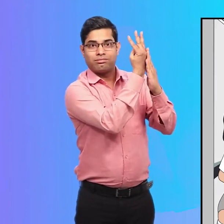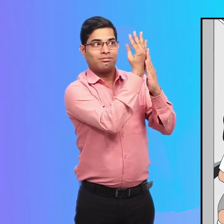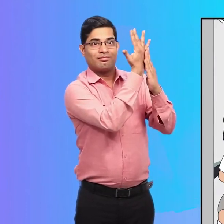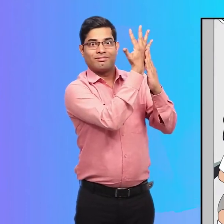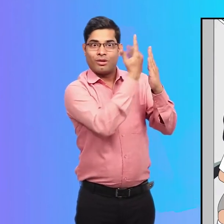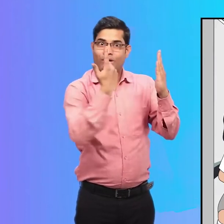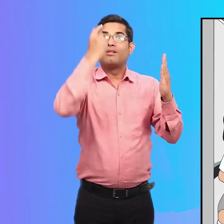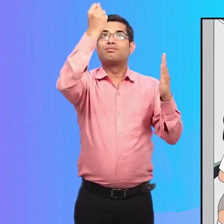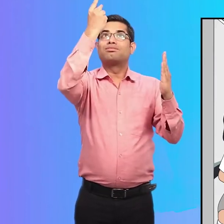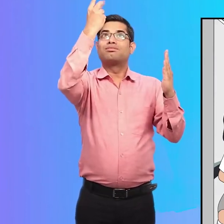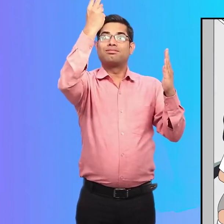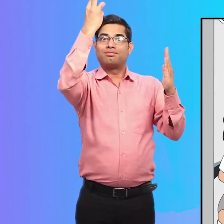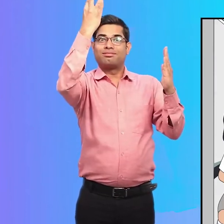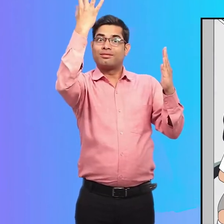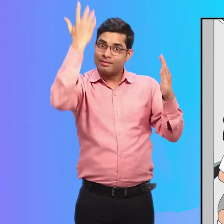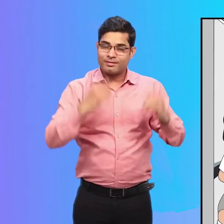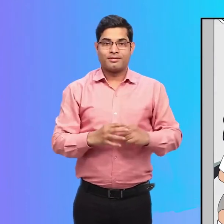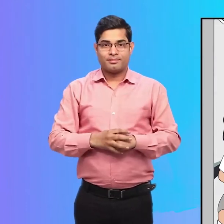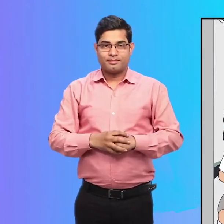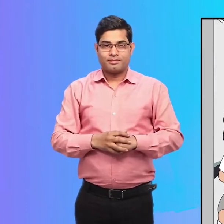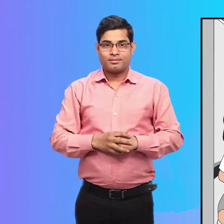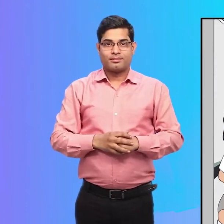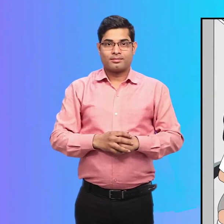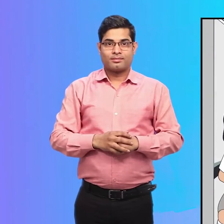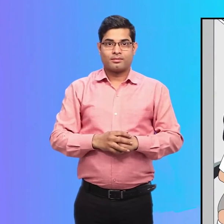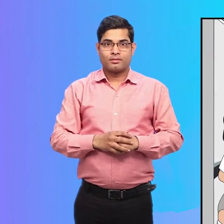A board with lights showing the floor number.